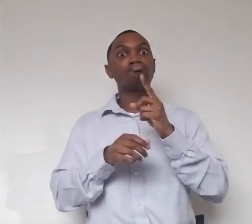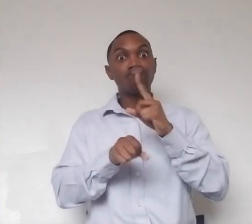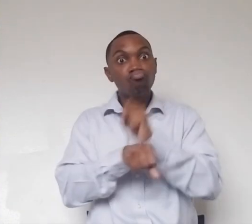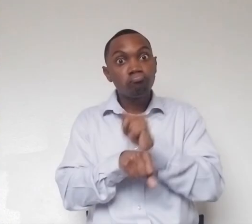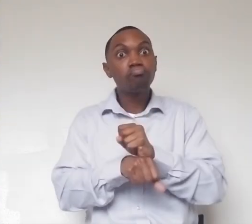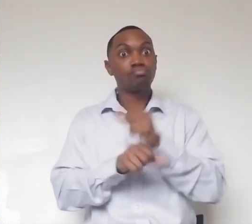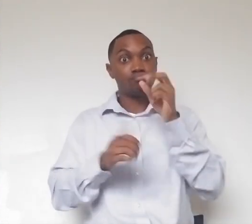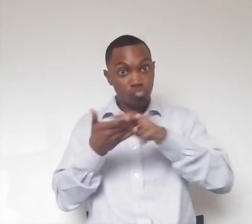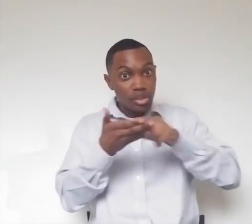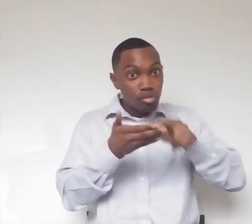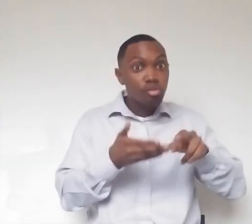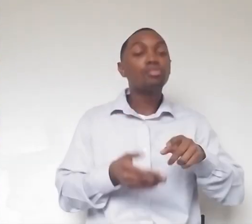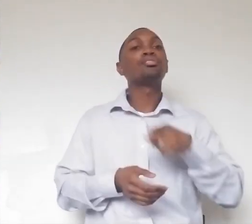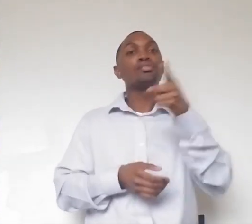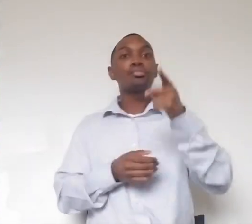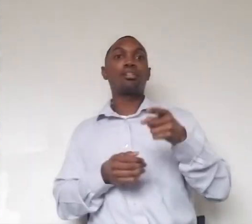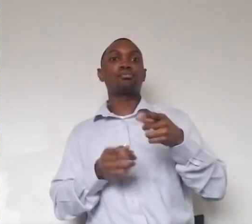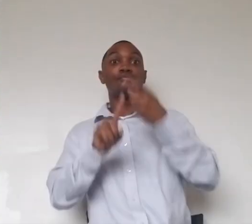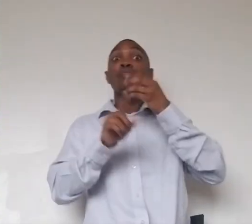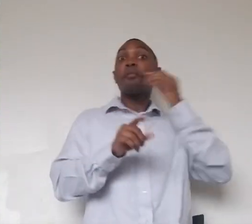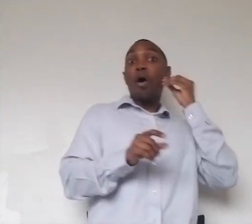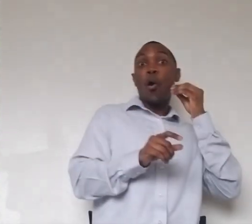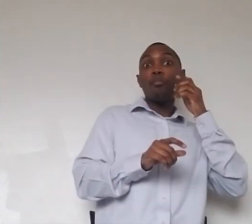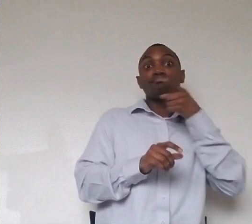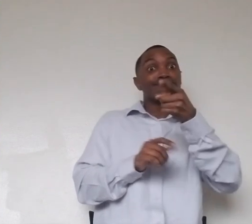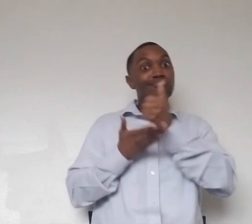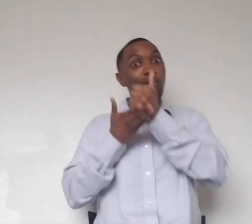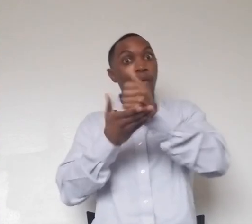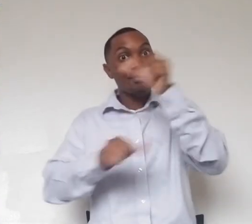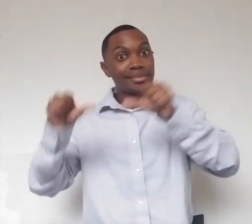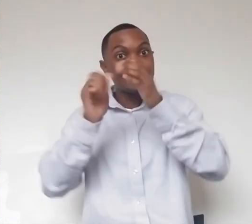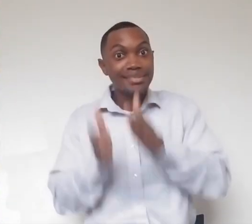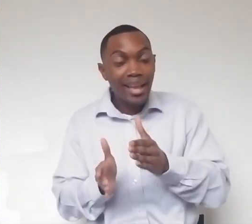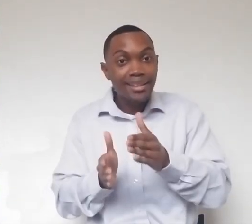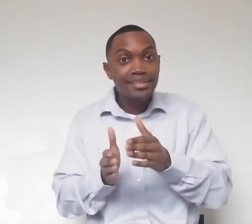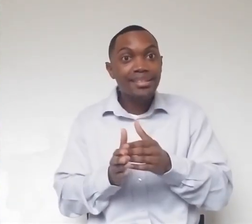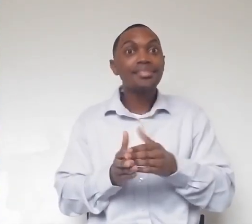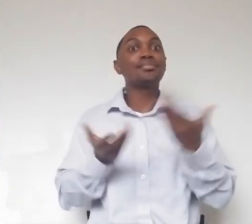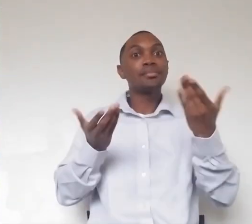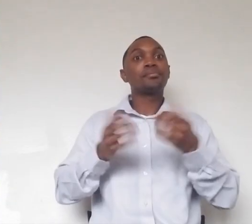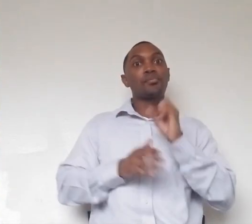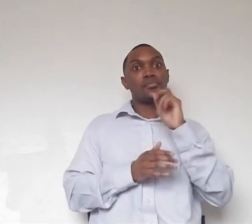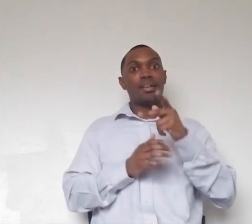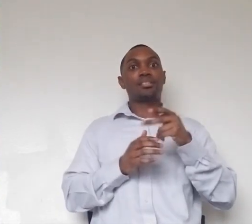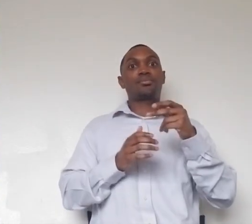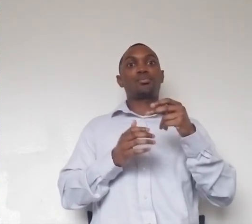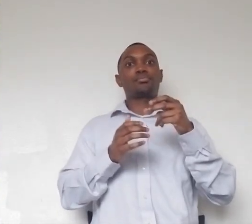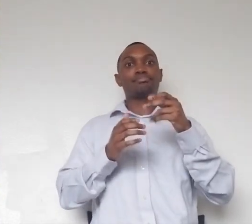wildlife warrior right from your couch. You're helping scientists accomplish, uh, their goals out in the wild to try to better the lives of the